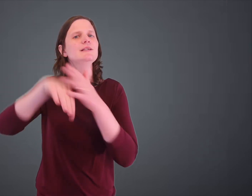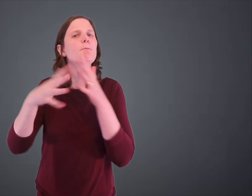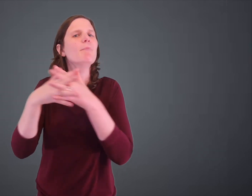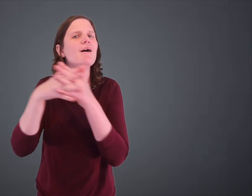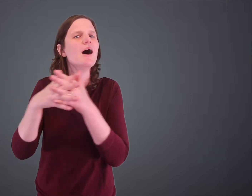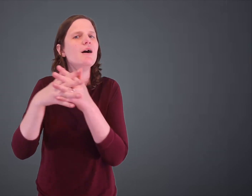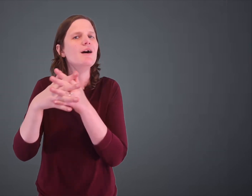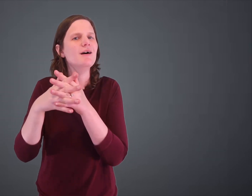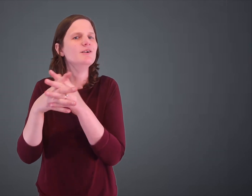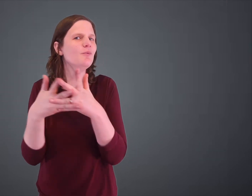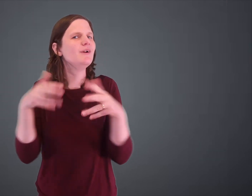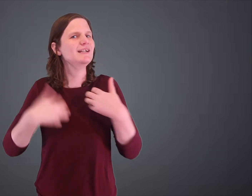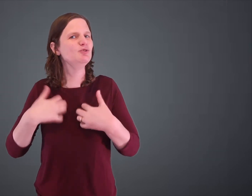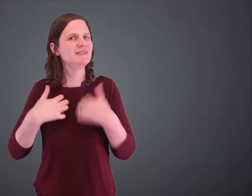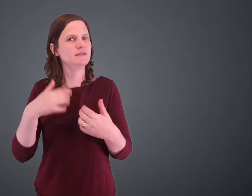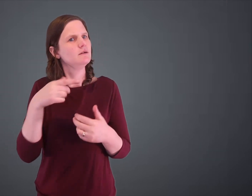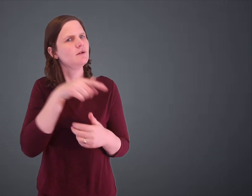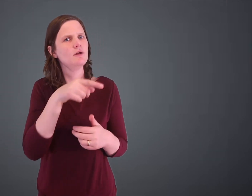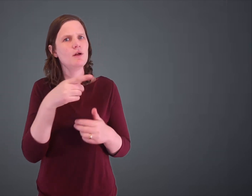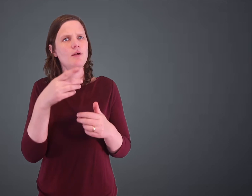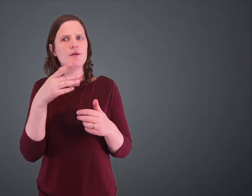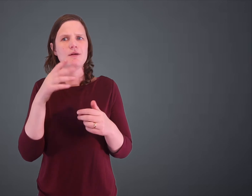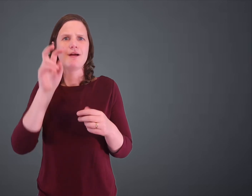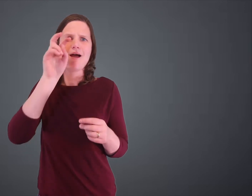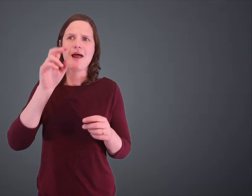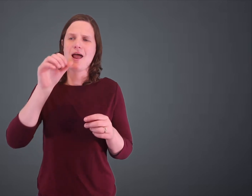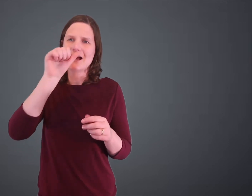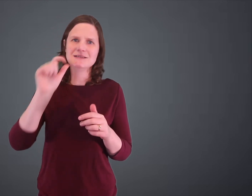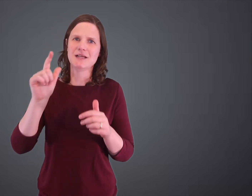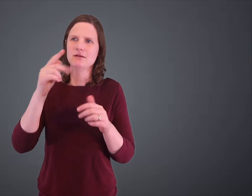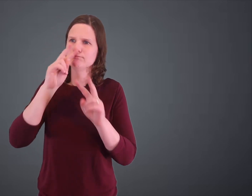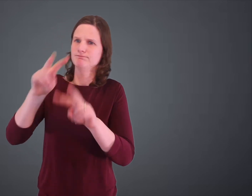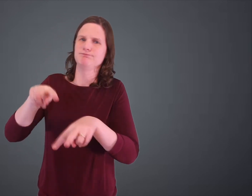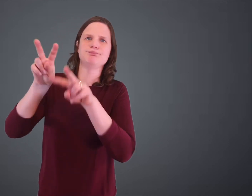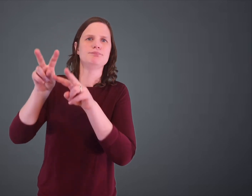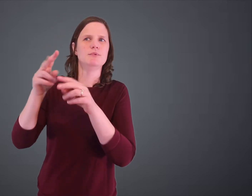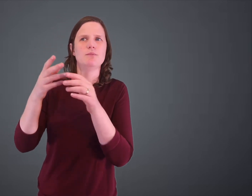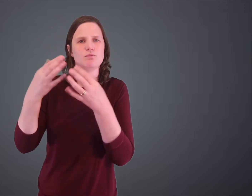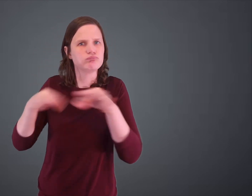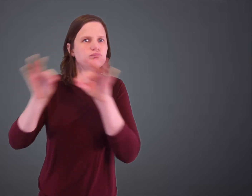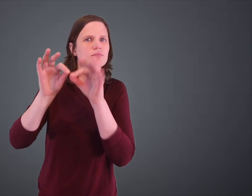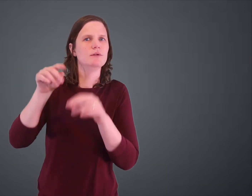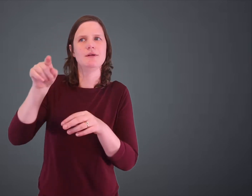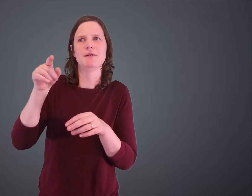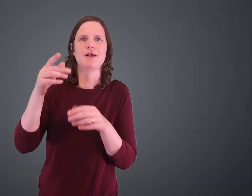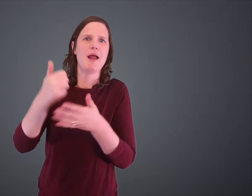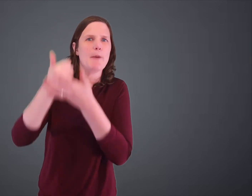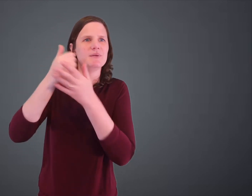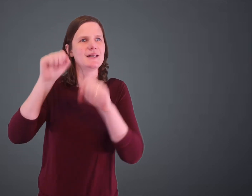He wants to learn it because he wants to be relocated to the States. And he views ASL as a high status, important